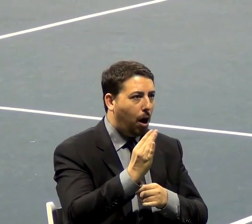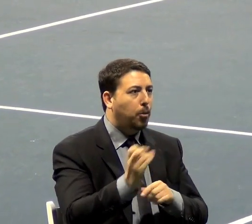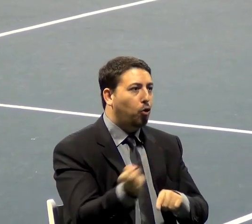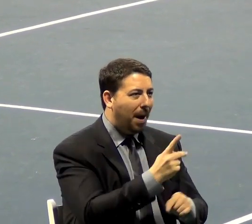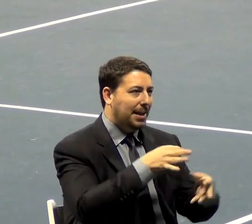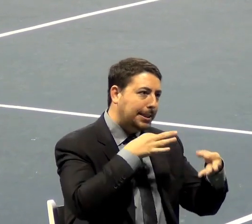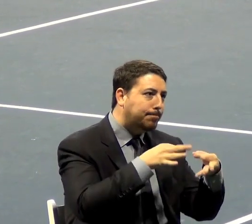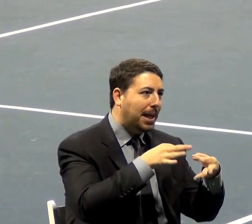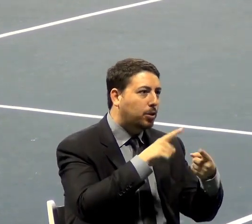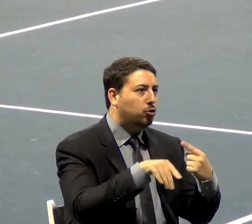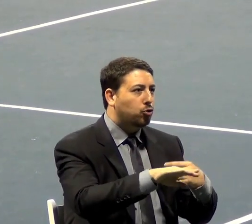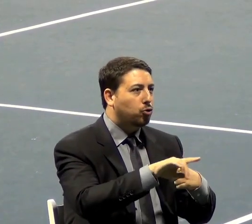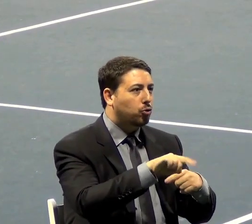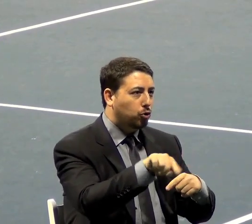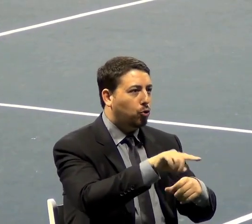it to them why it's a bad piece of legislation.